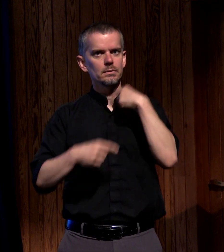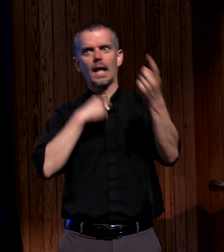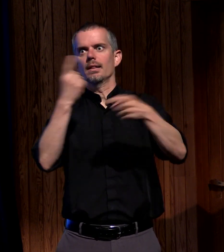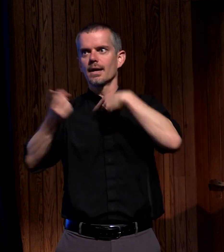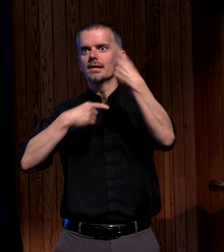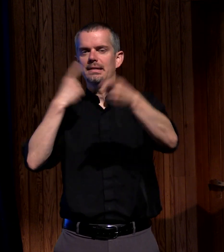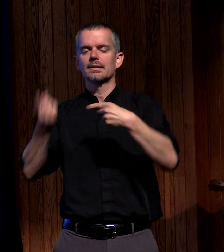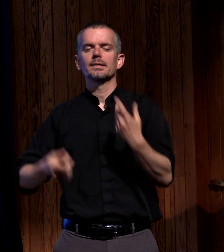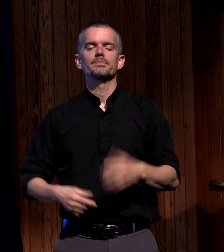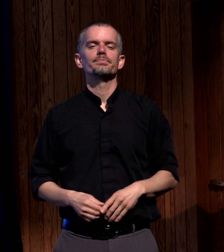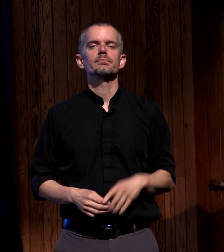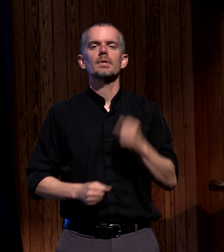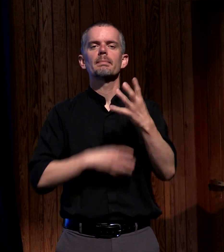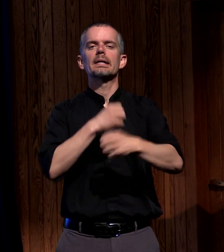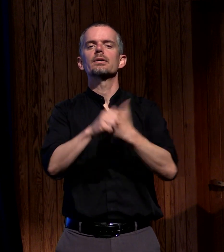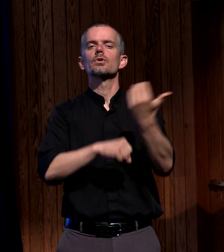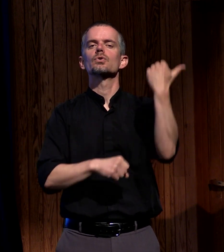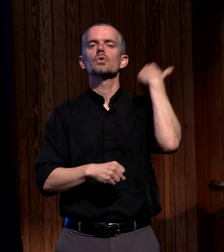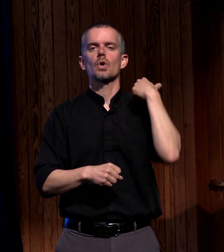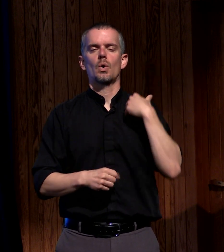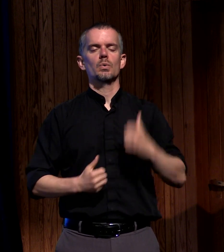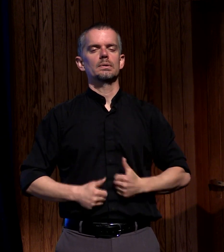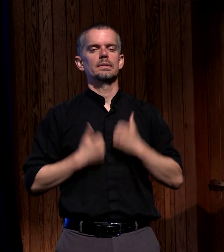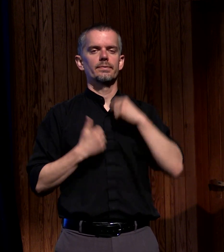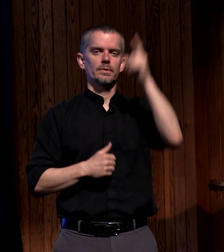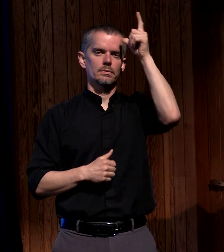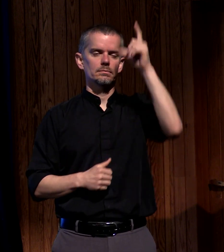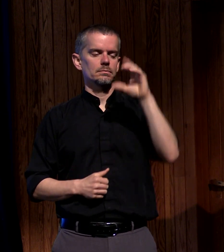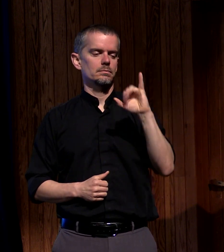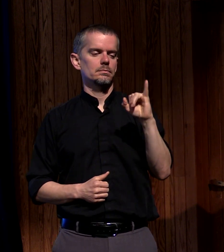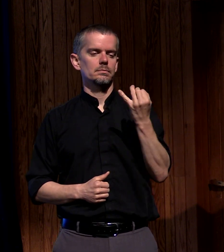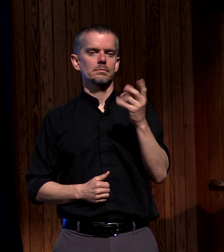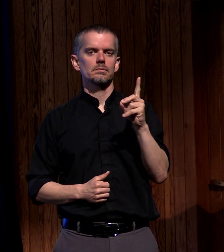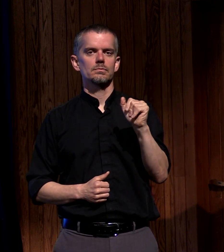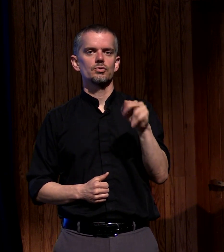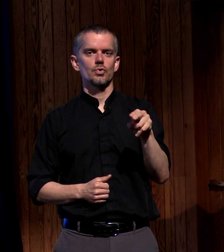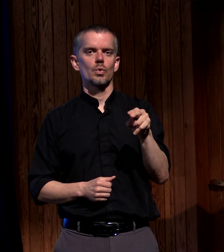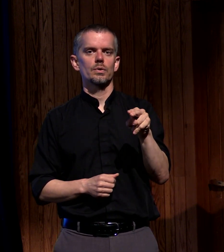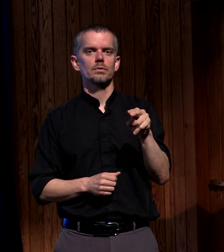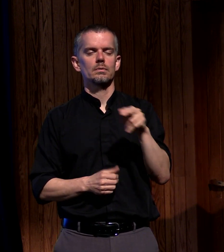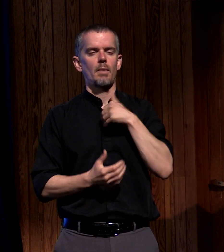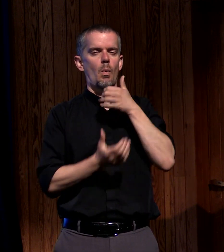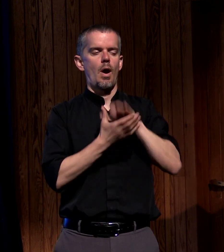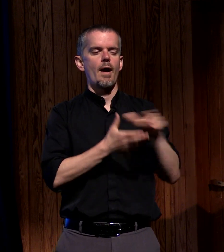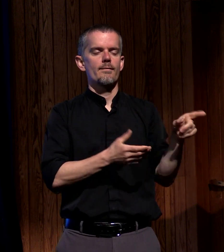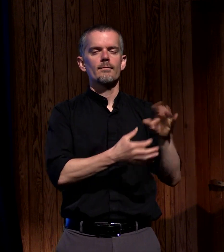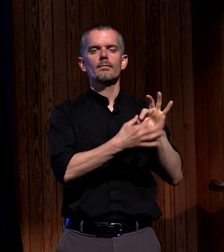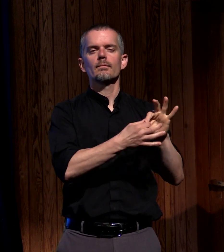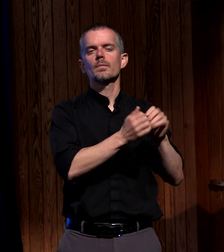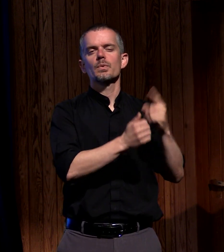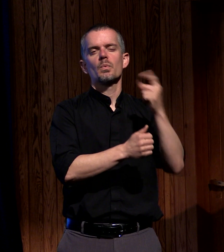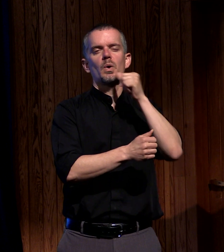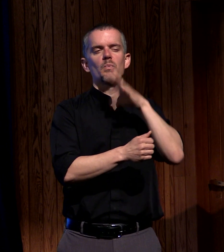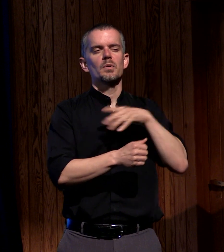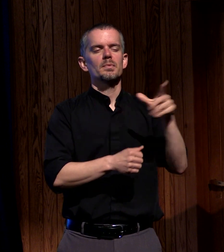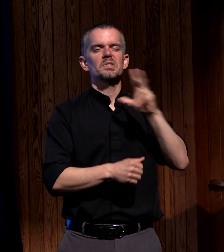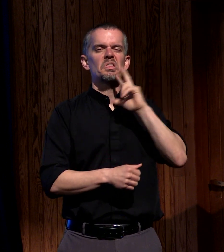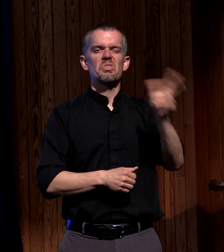years ago when we were living in Jordan my wife had an opportunity to connect with this woman who was in her late 30s she wasn't able to have any kids